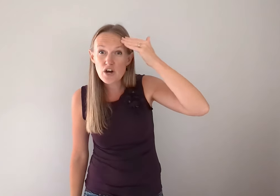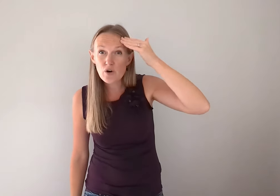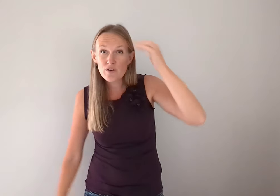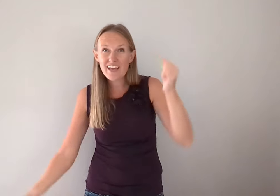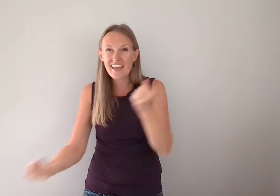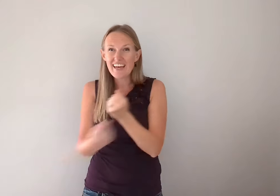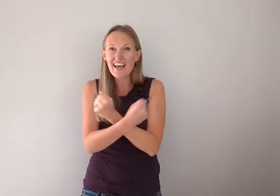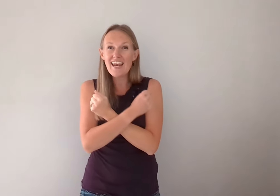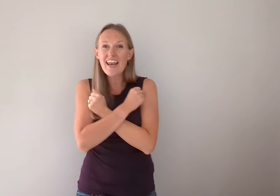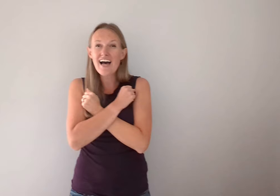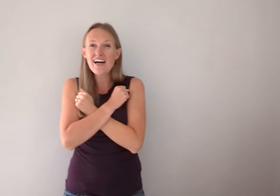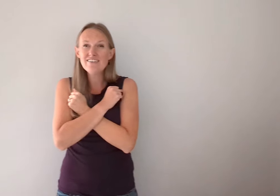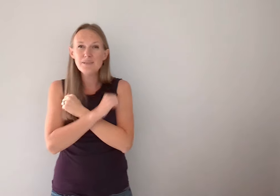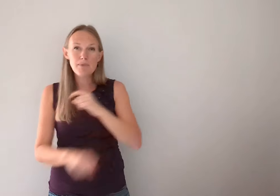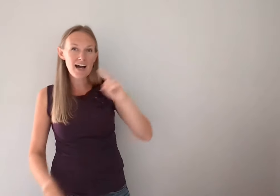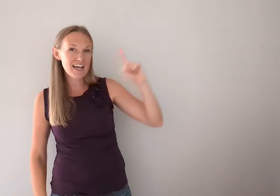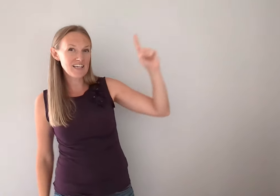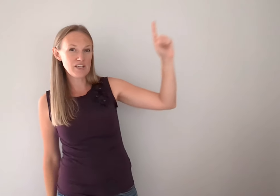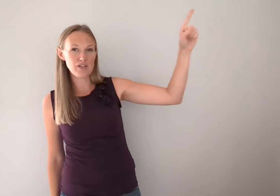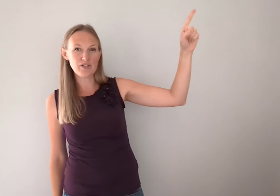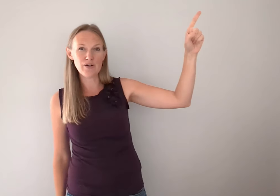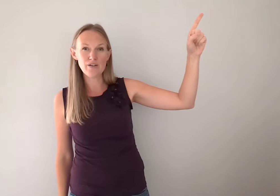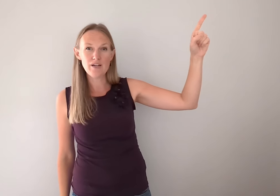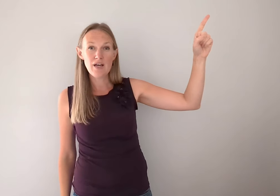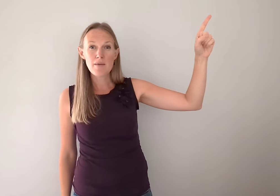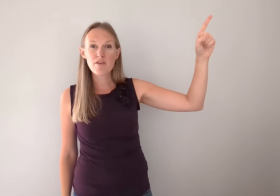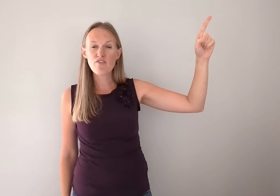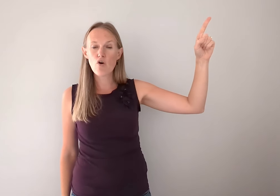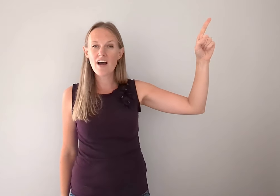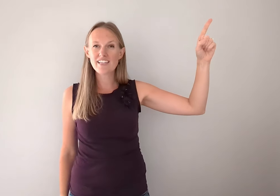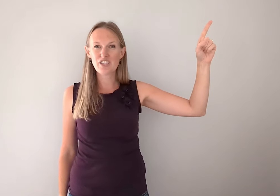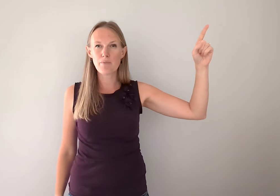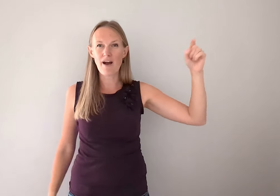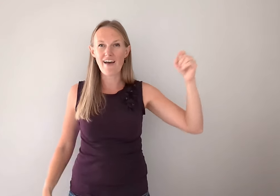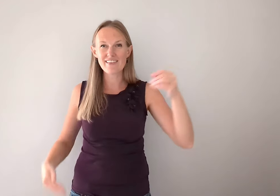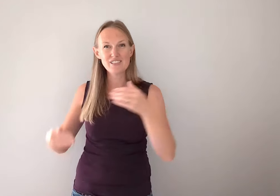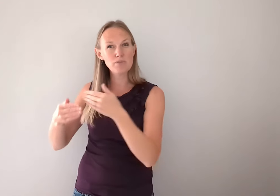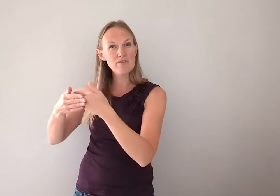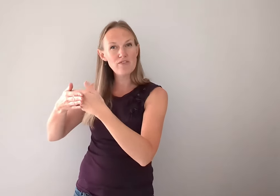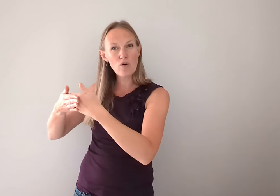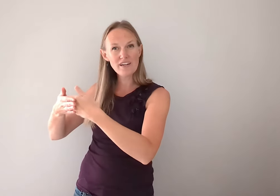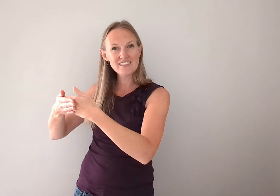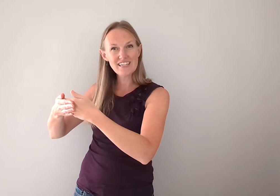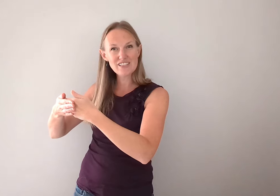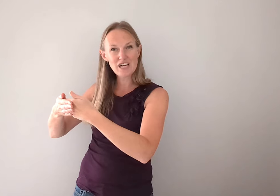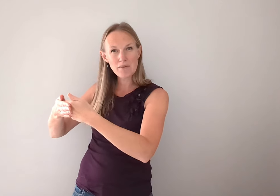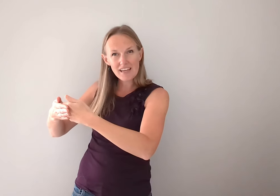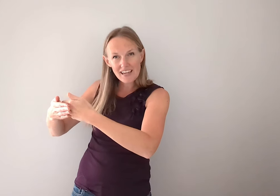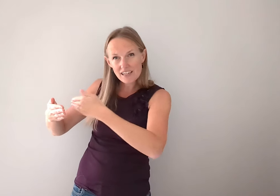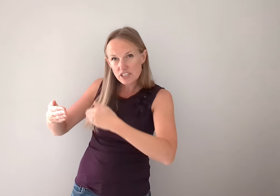Known and loved by you. Before I took a breath. So before you take your dominant hand and you're